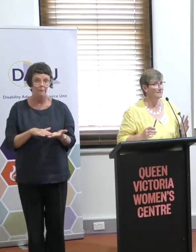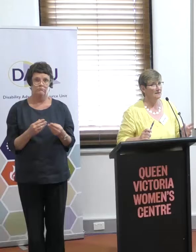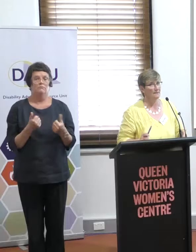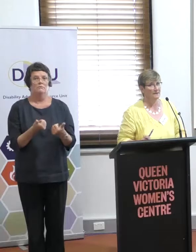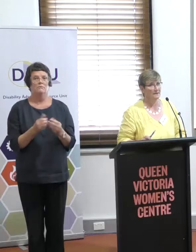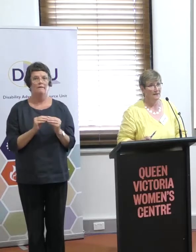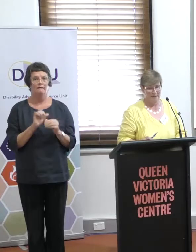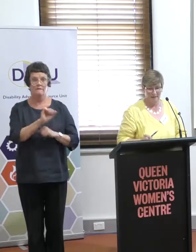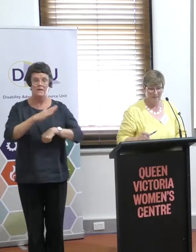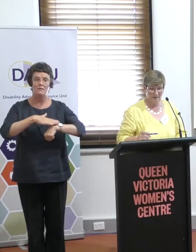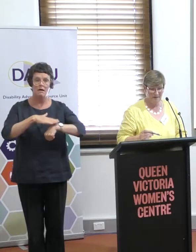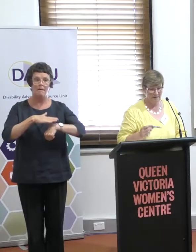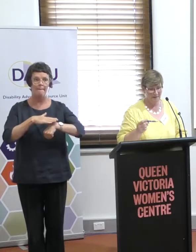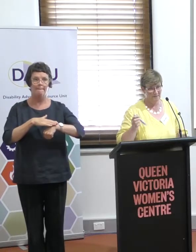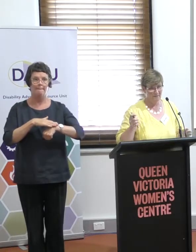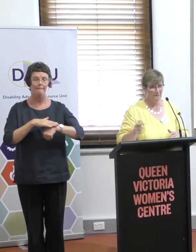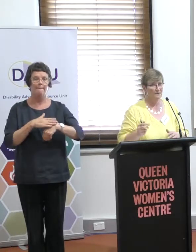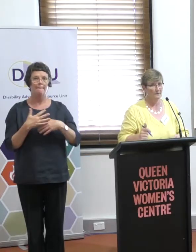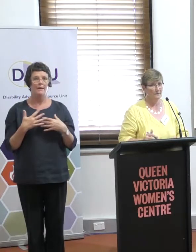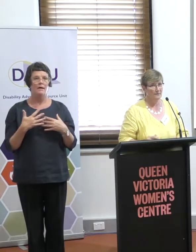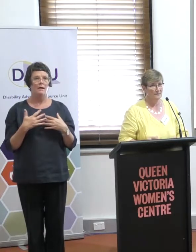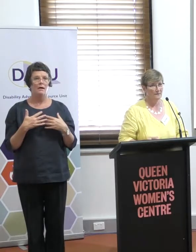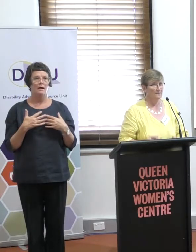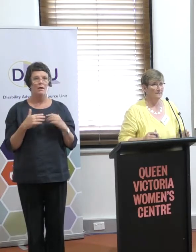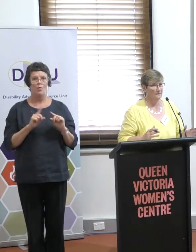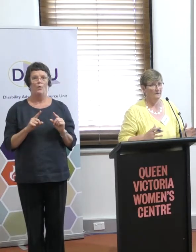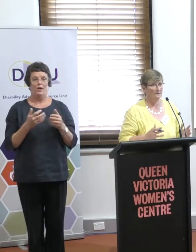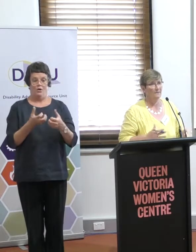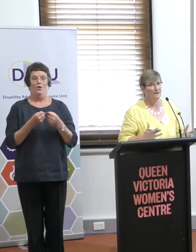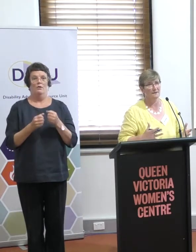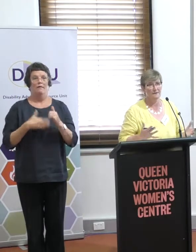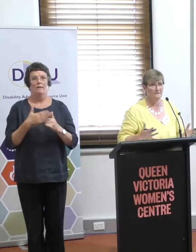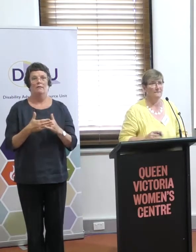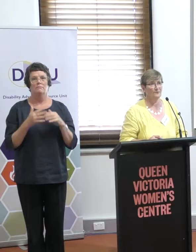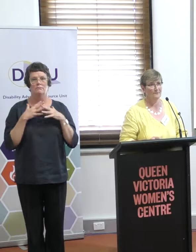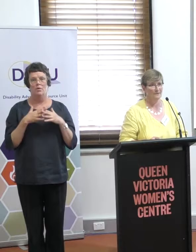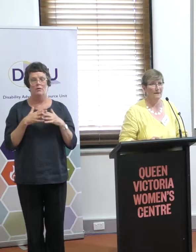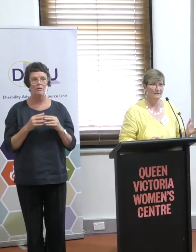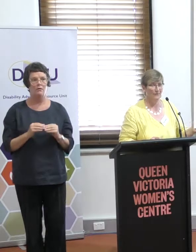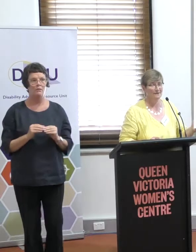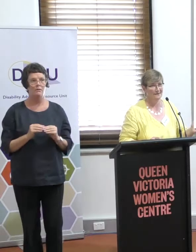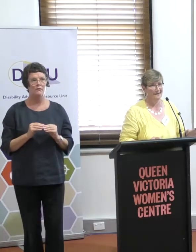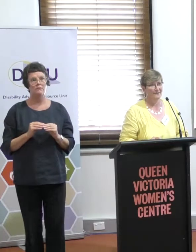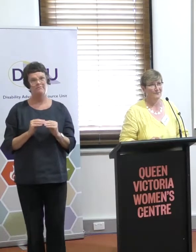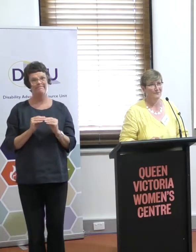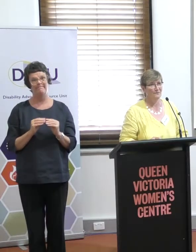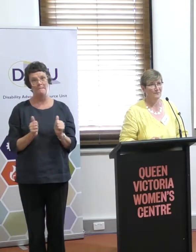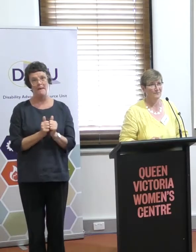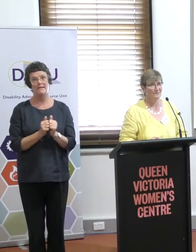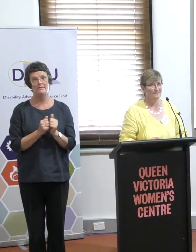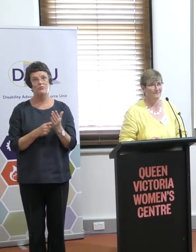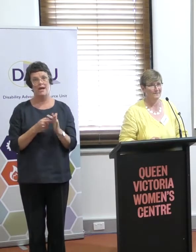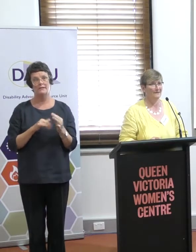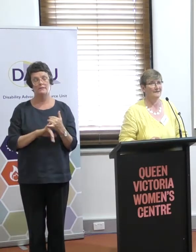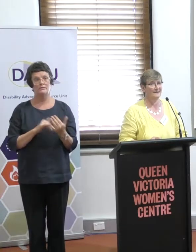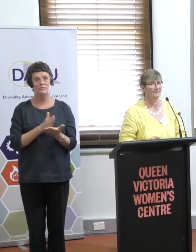amount of time they spent and the result that we got, they basically, you know, it's mates rates. You know, if